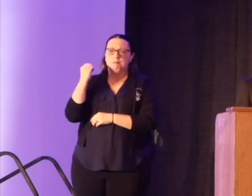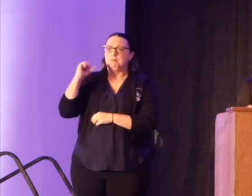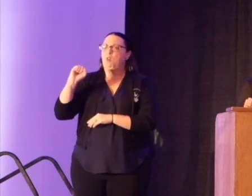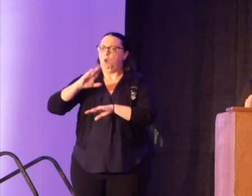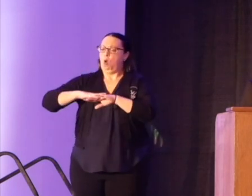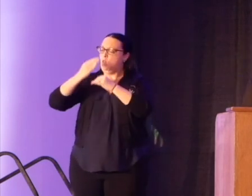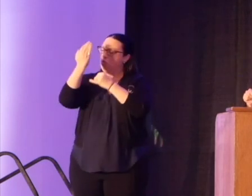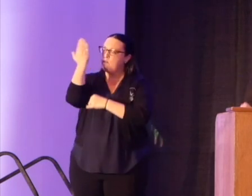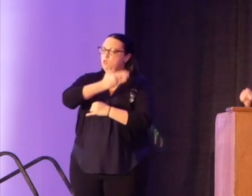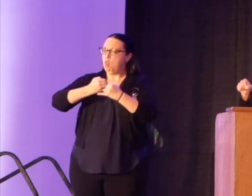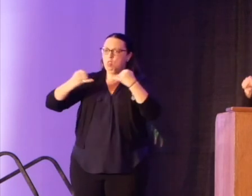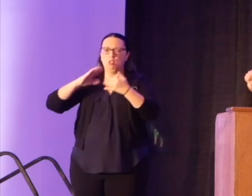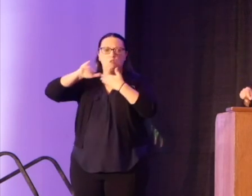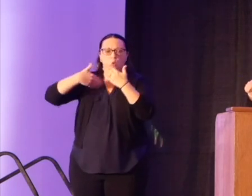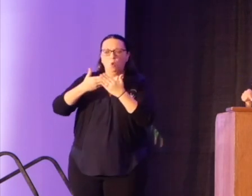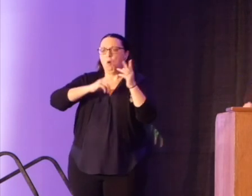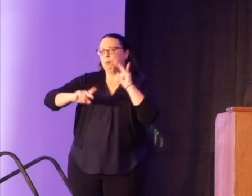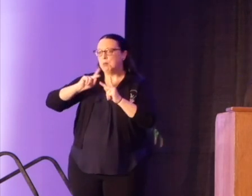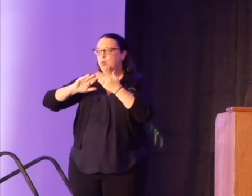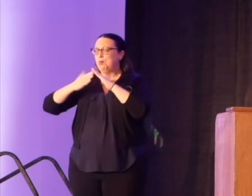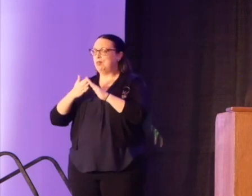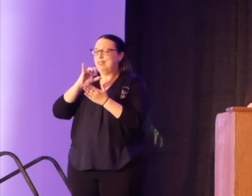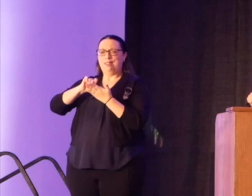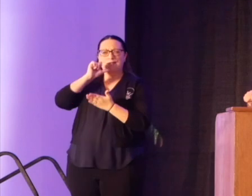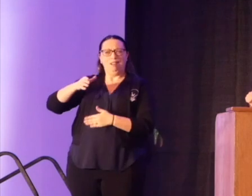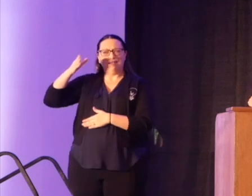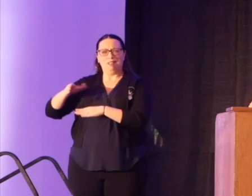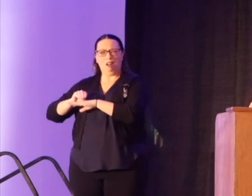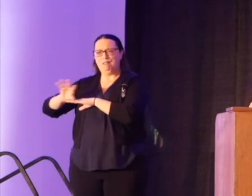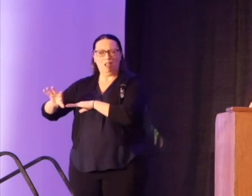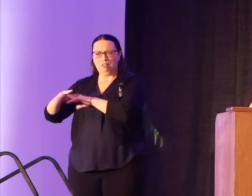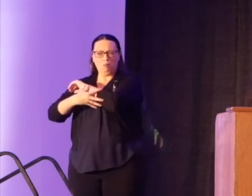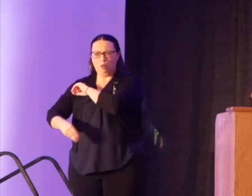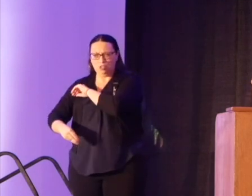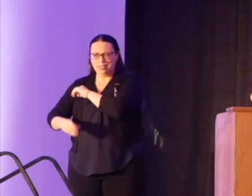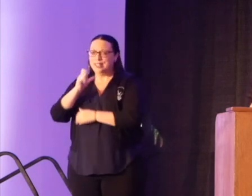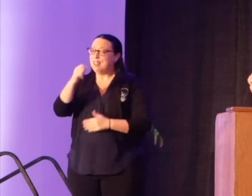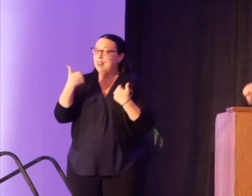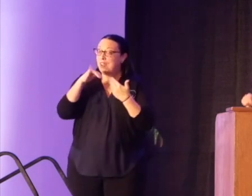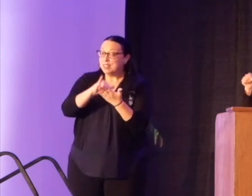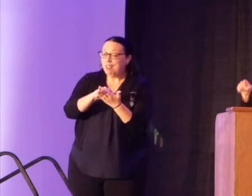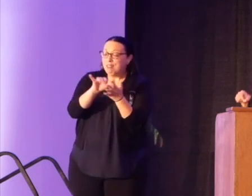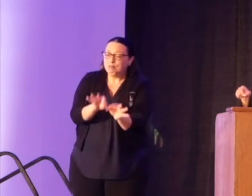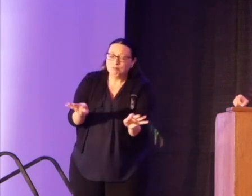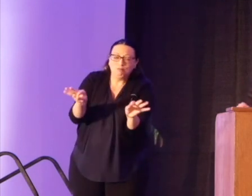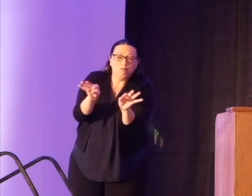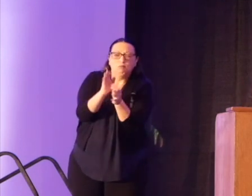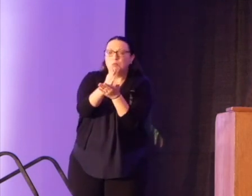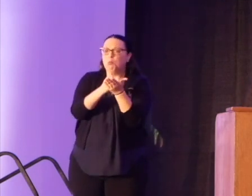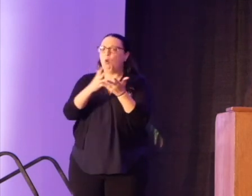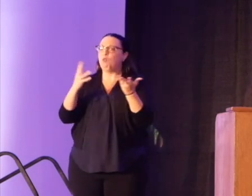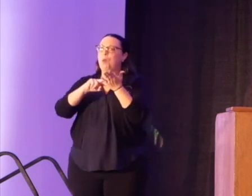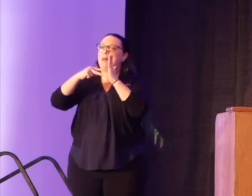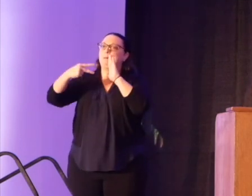is not just a side effect of poverty. Not having that, that's an integral part of what it means